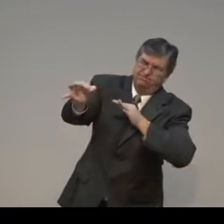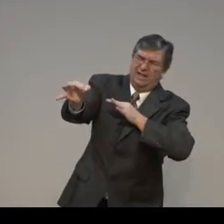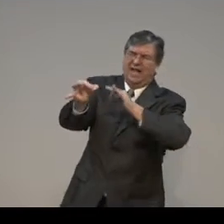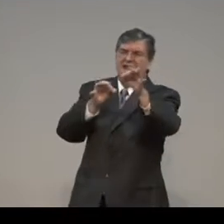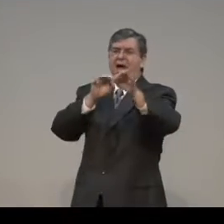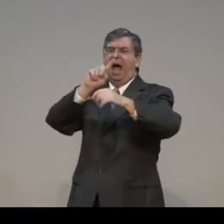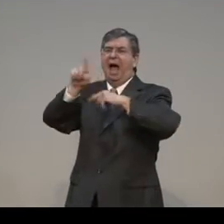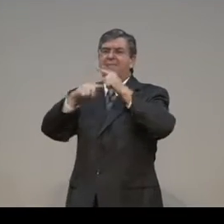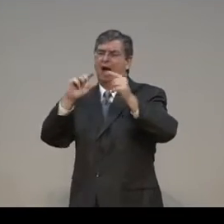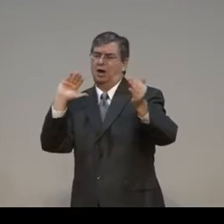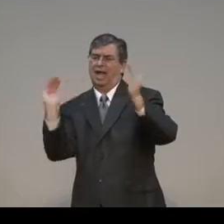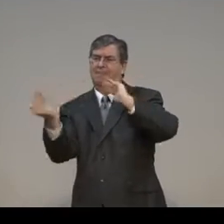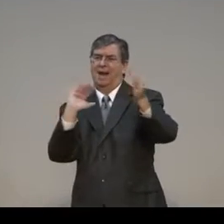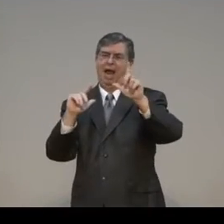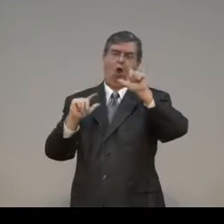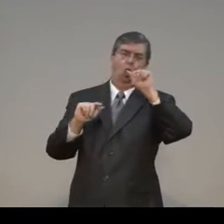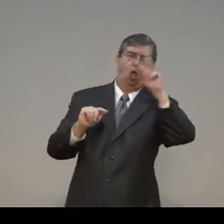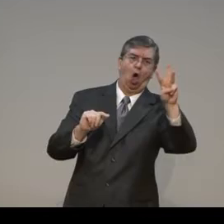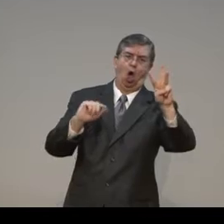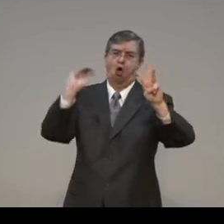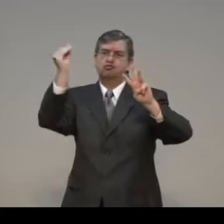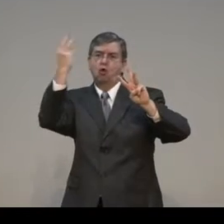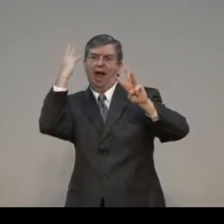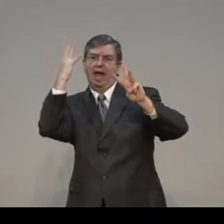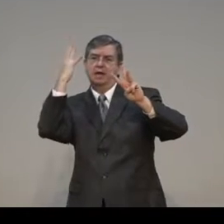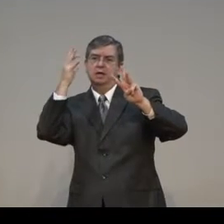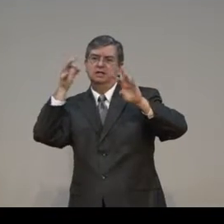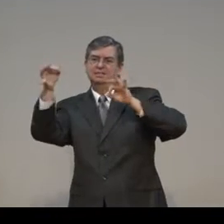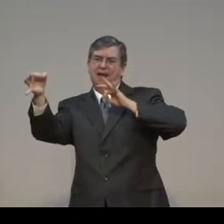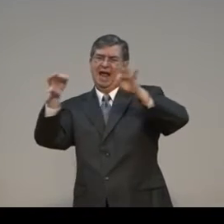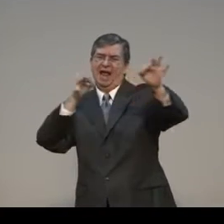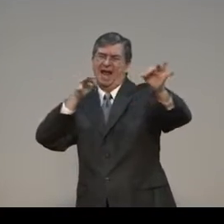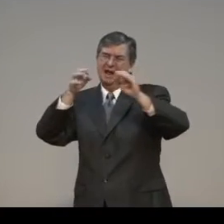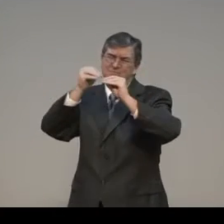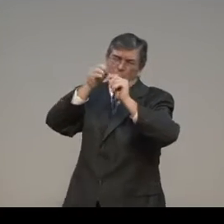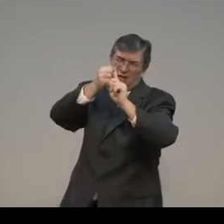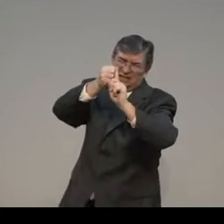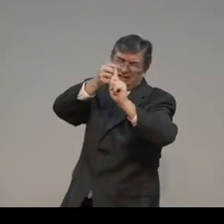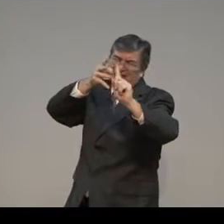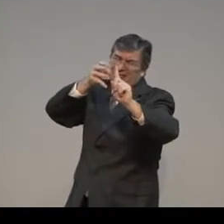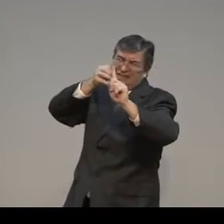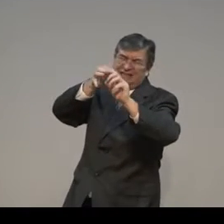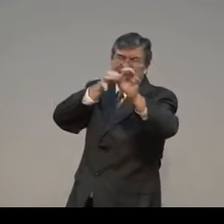It has the most descriptors about the law and grace and